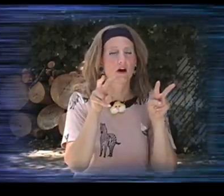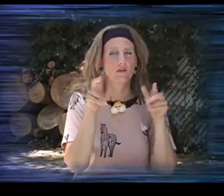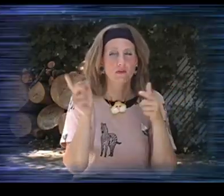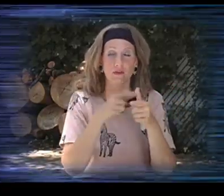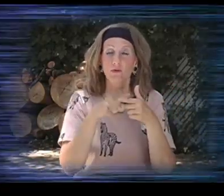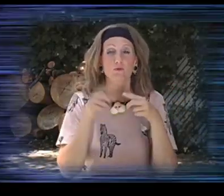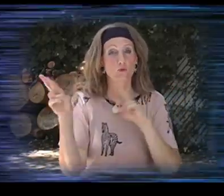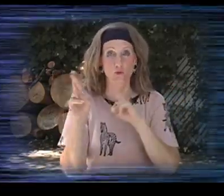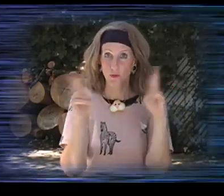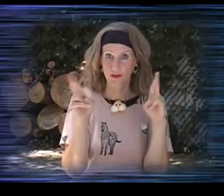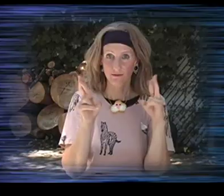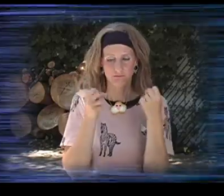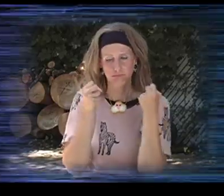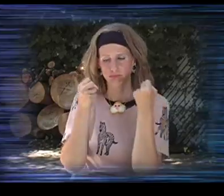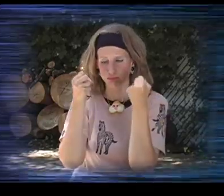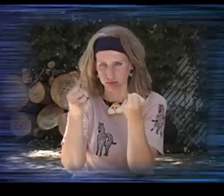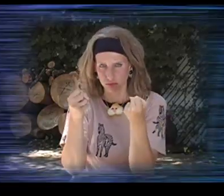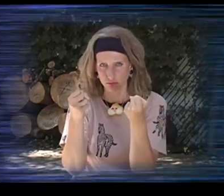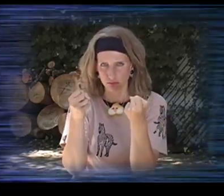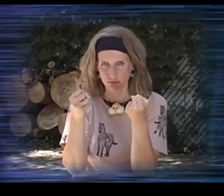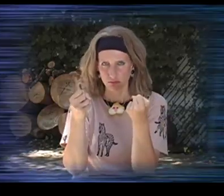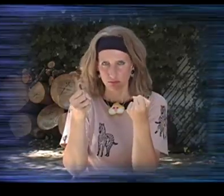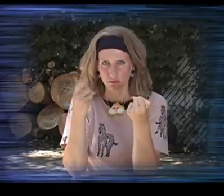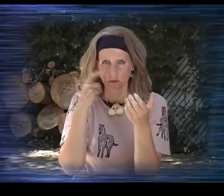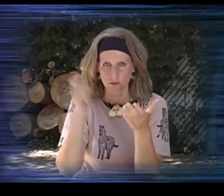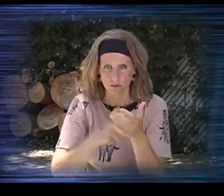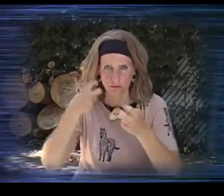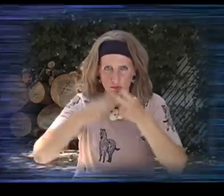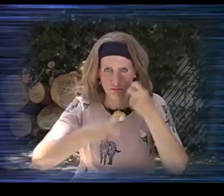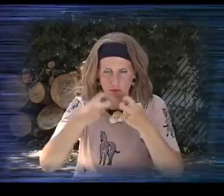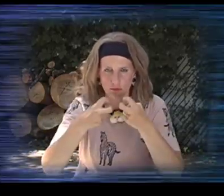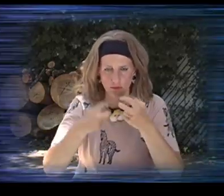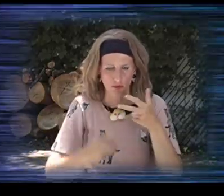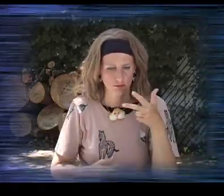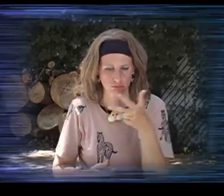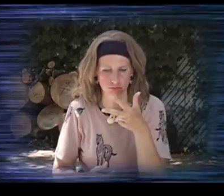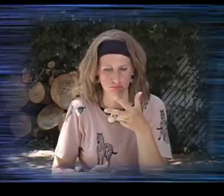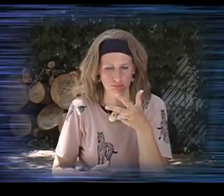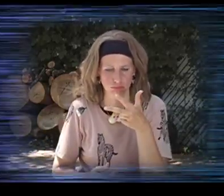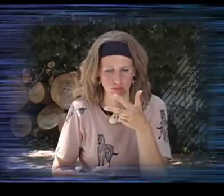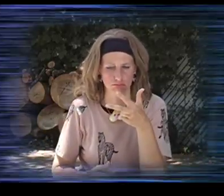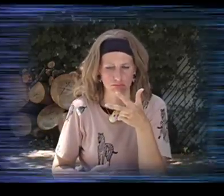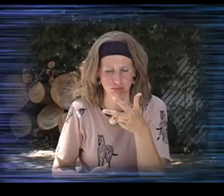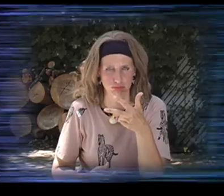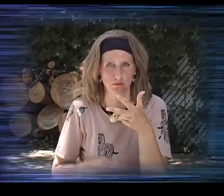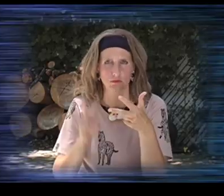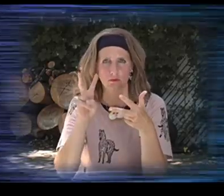we were ready to go. We started to drive off. We tried to drive off. But we noticed we had a problem. Our van.